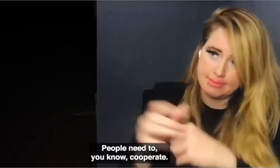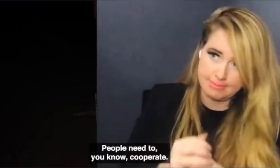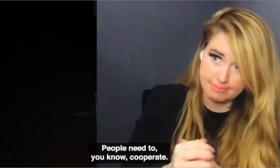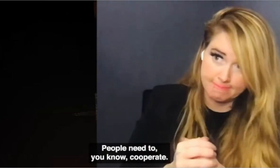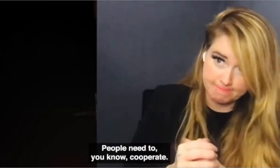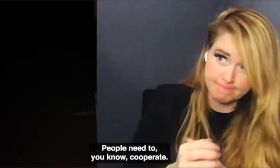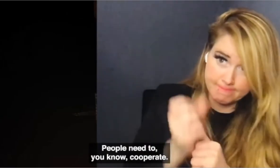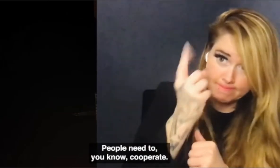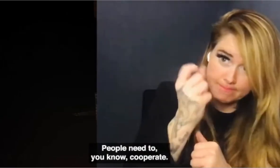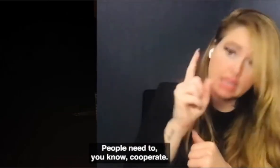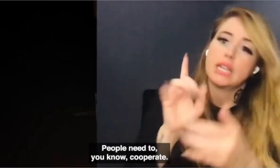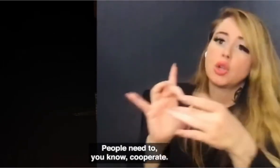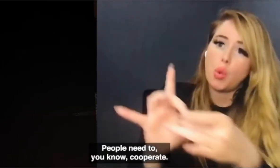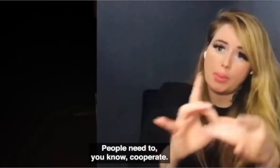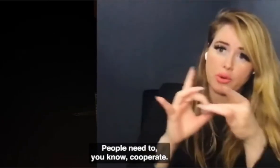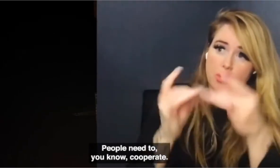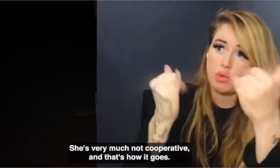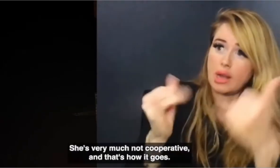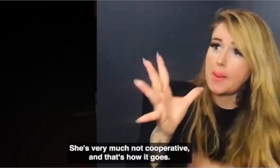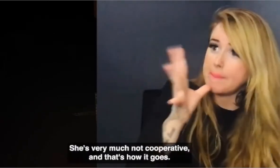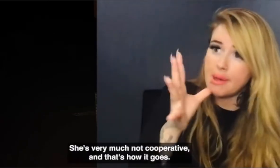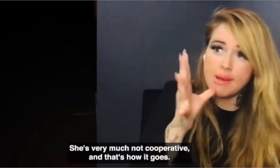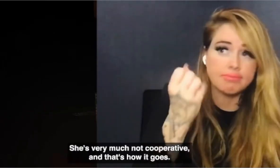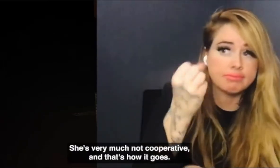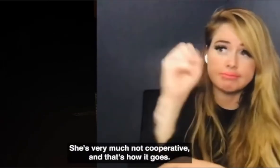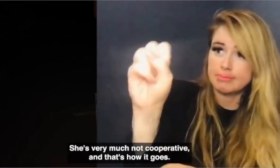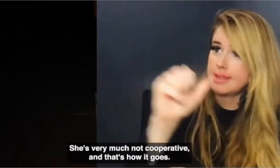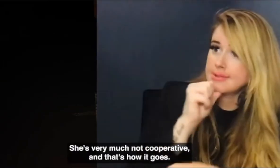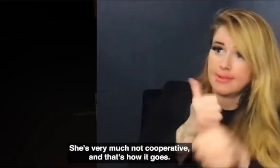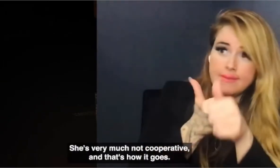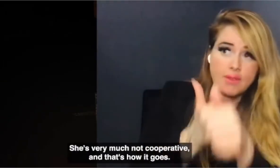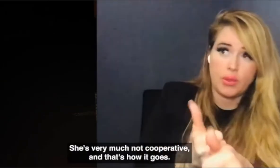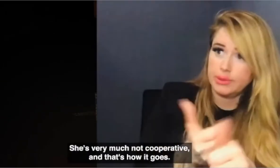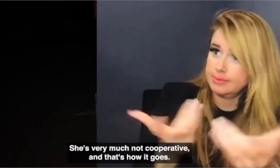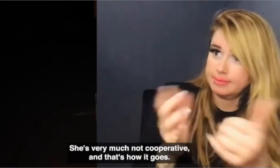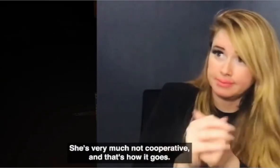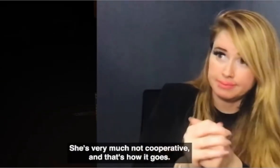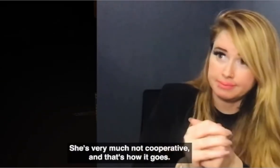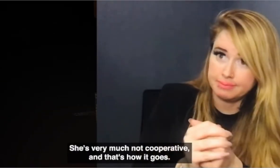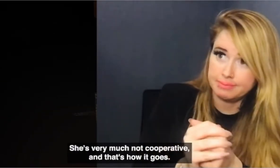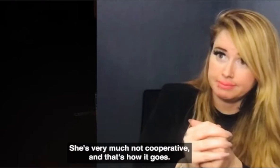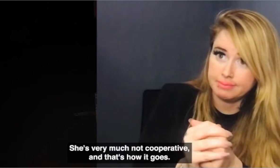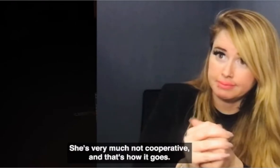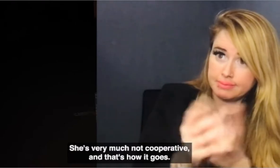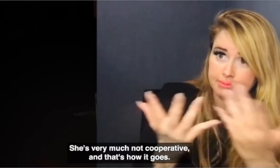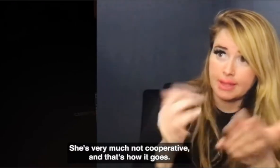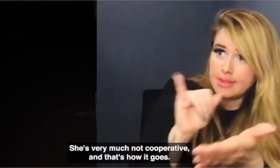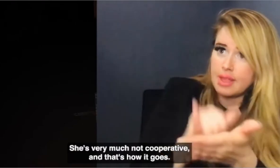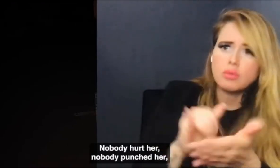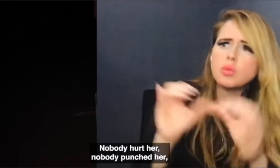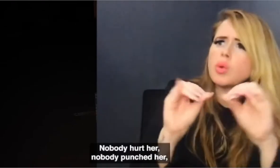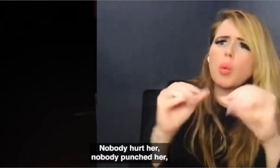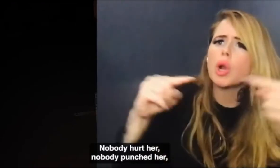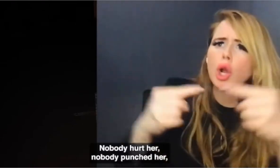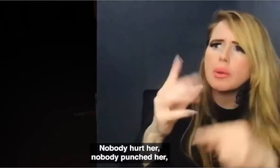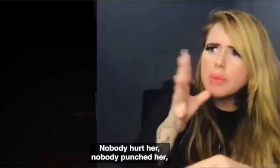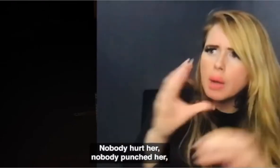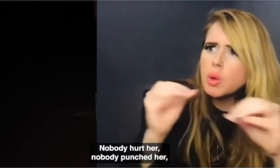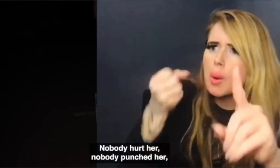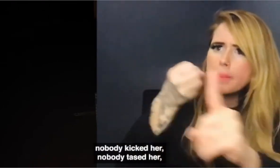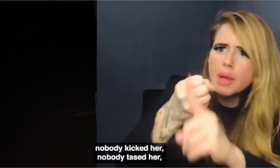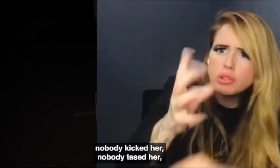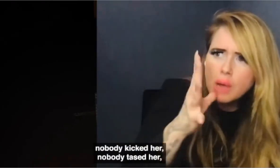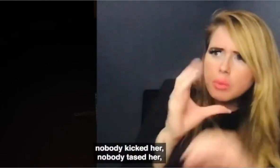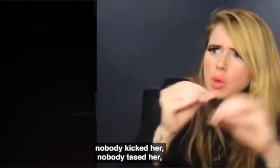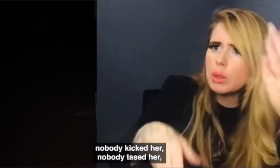to you know cooperate she's very much not cooperative that's how it goes nobody hurt her nobody